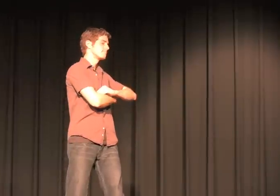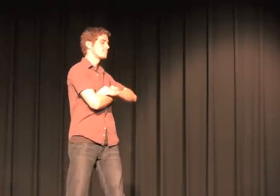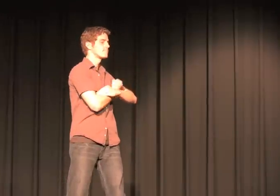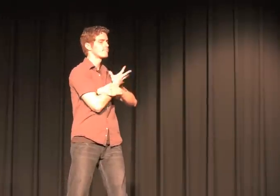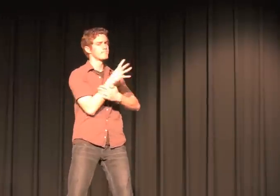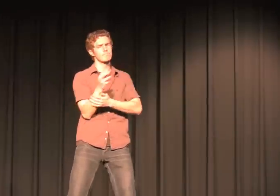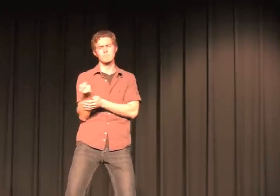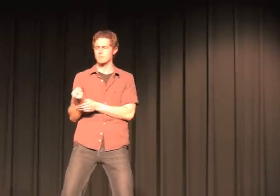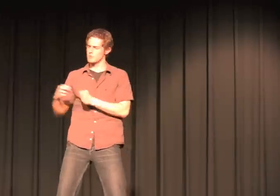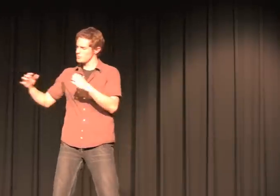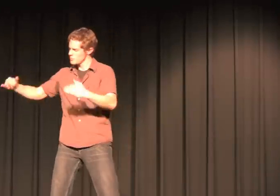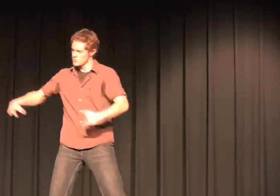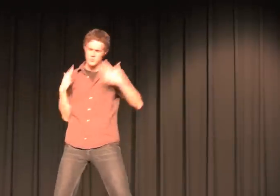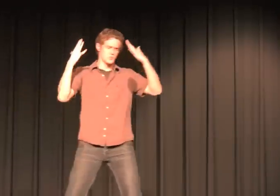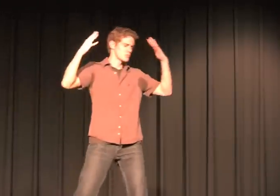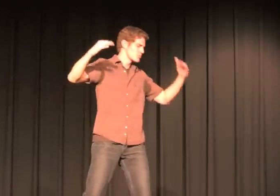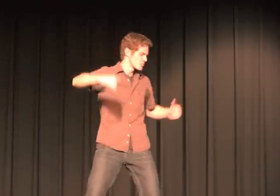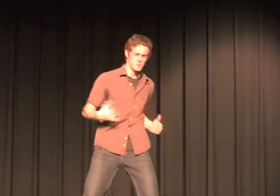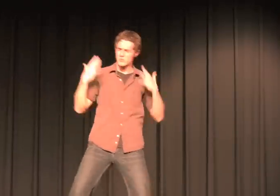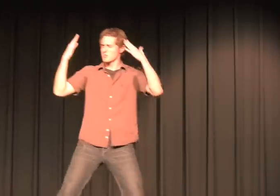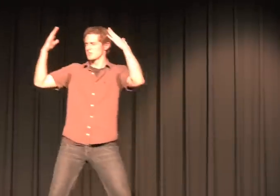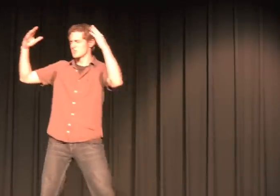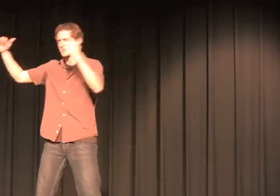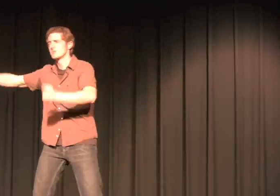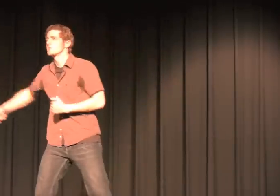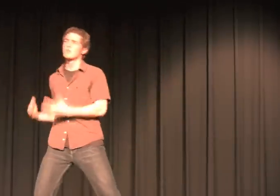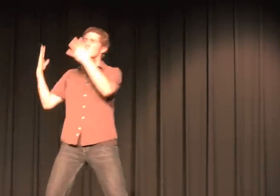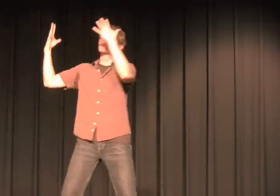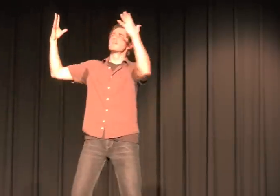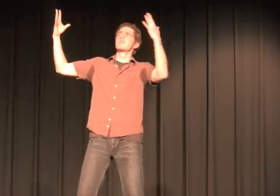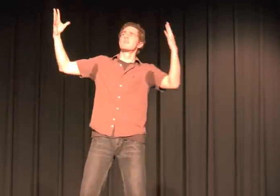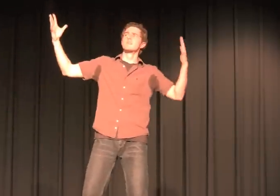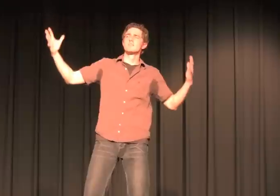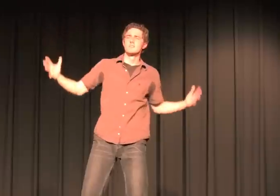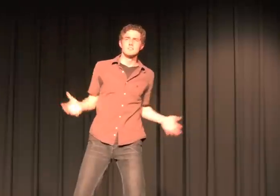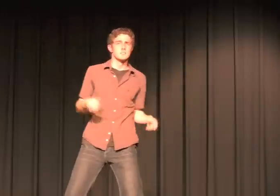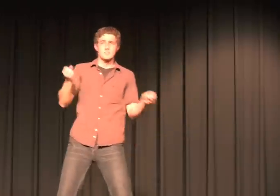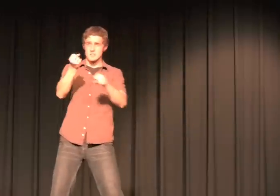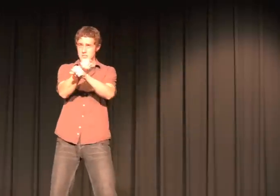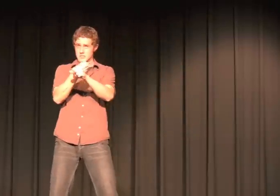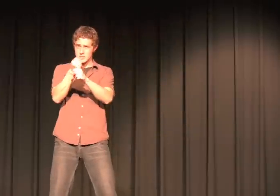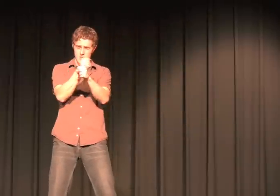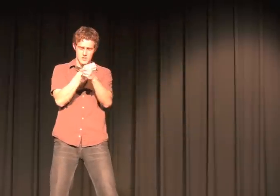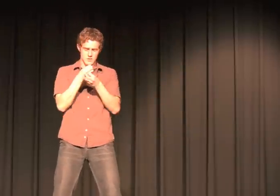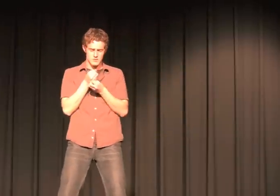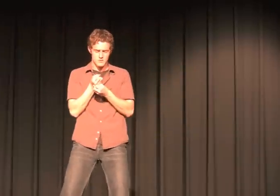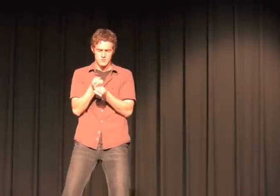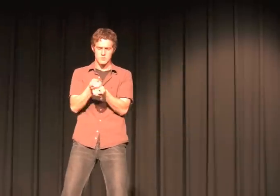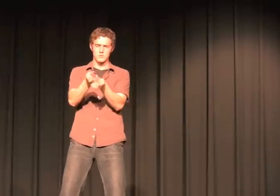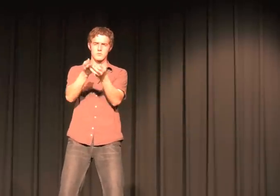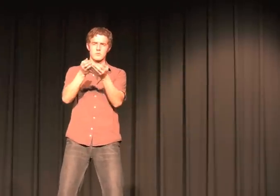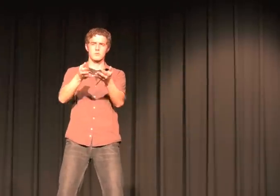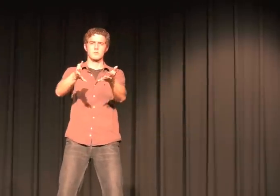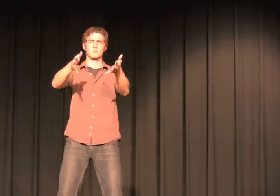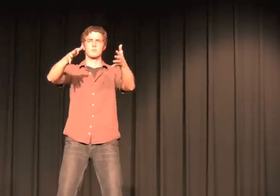And the winds crashing around me. The sun slips down to